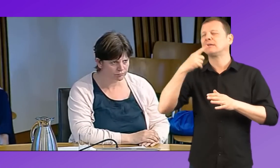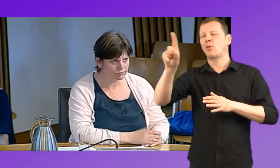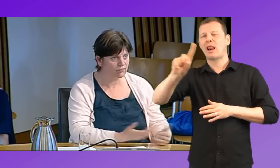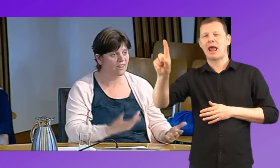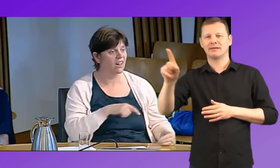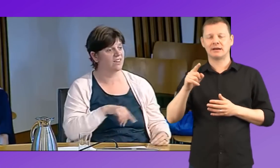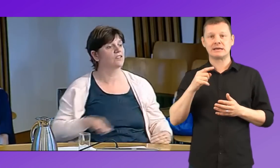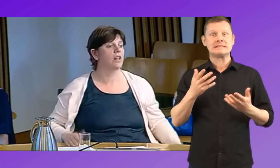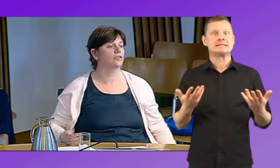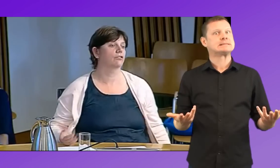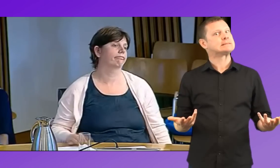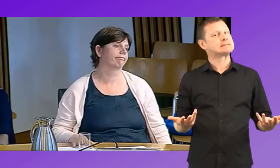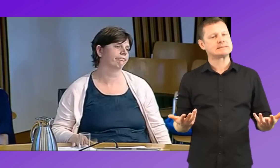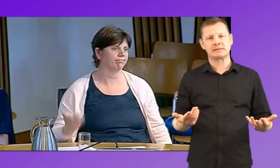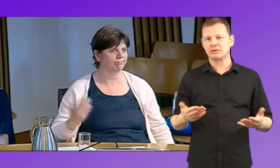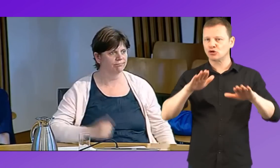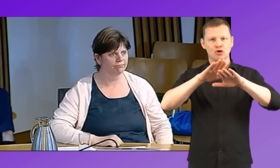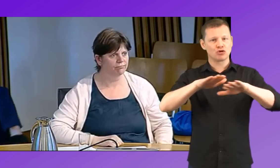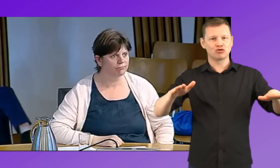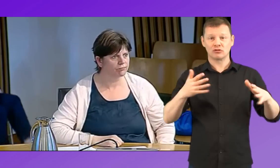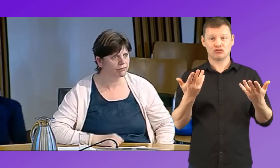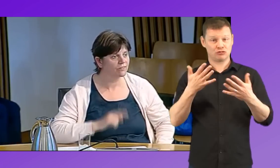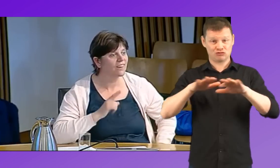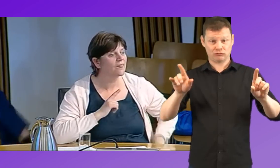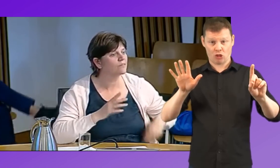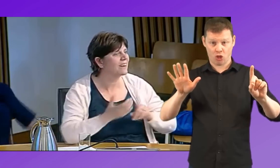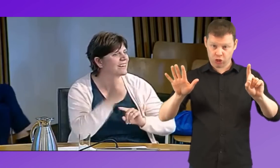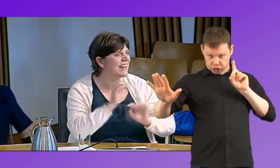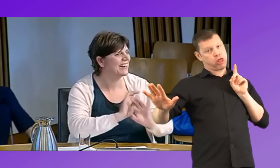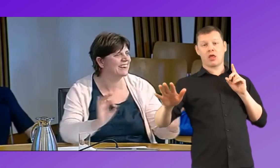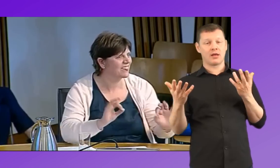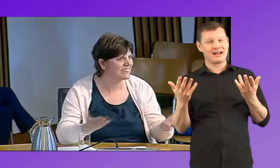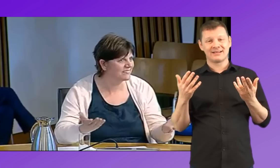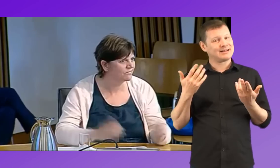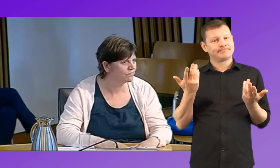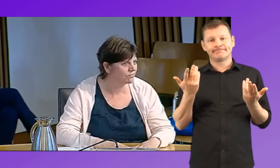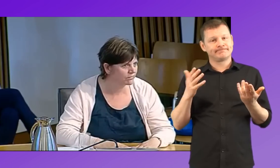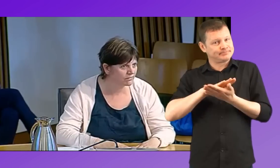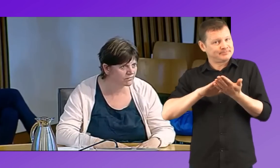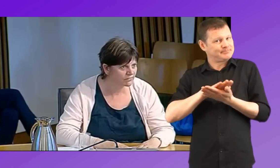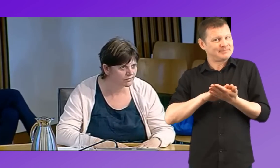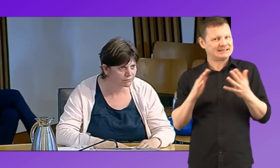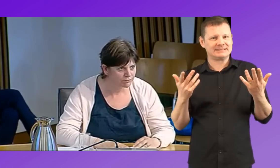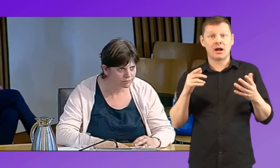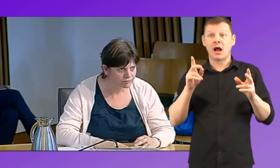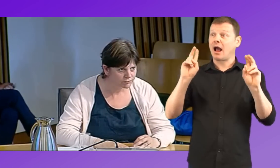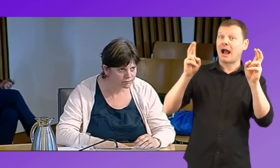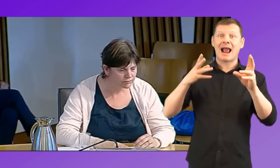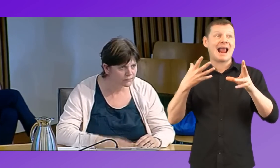So that's not, they don't stand a chance. And therefore the children don't stand a chance. And that's why they're not getting anything out of this